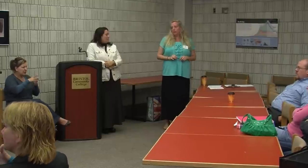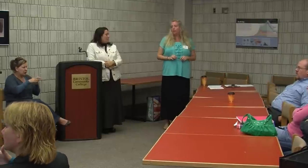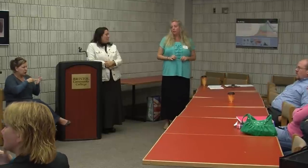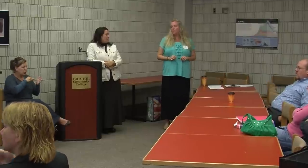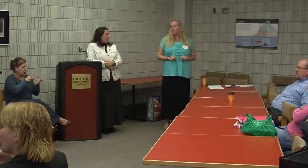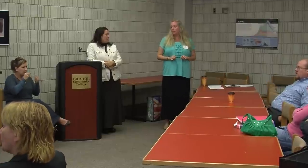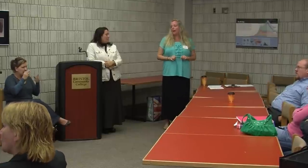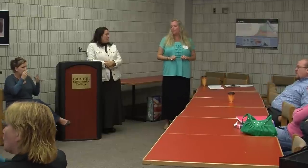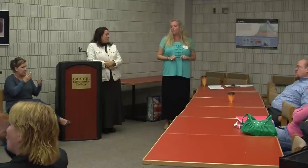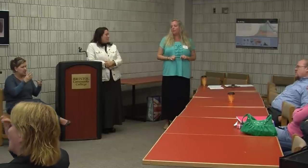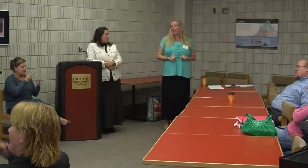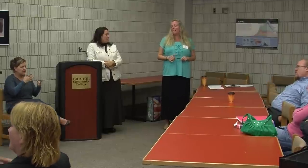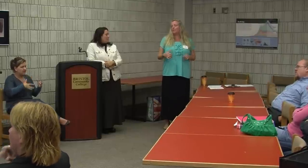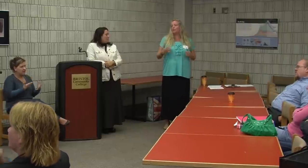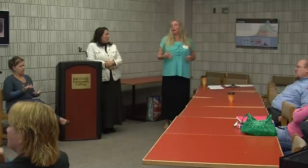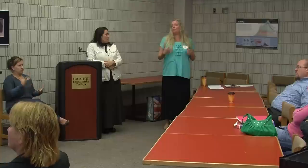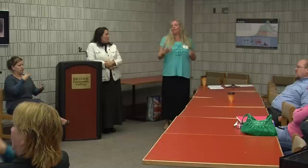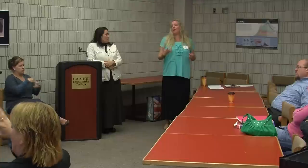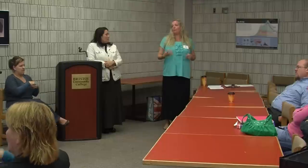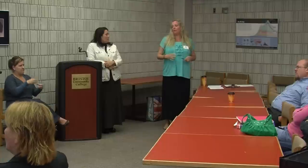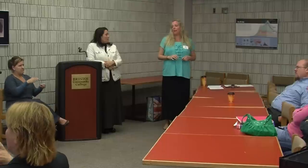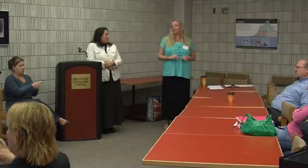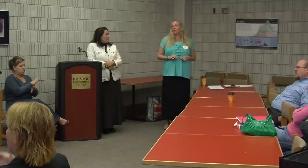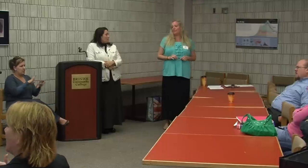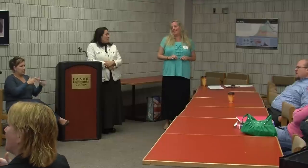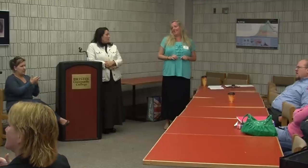included in the classroom. And describe what that professor did.